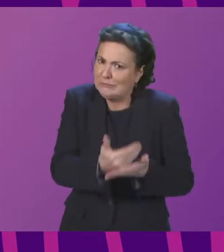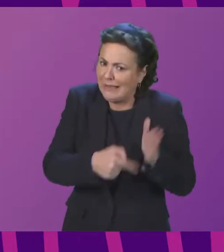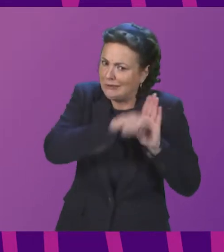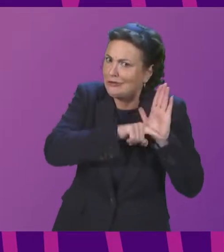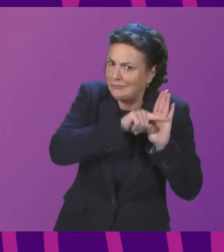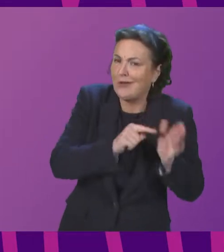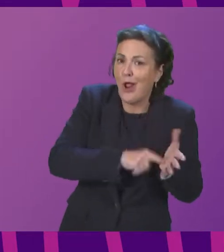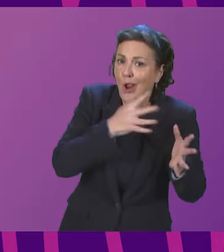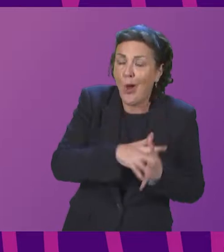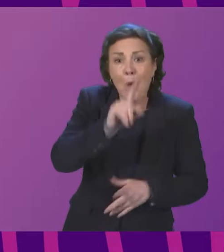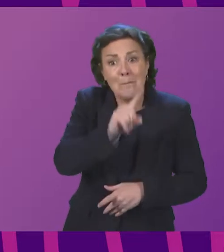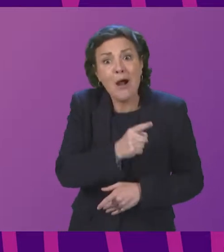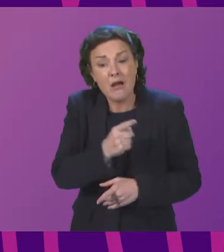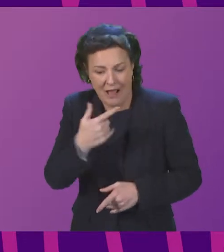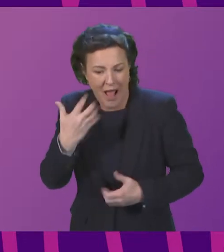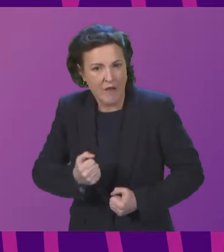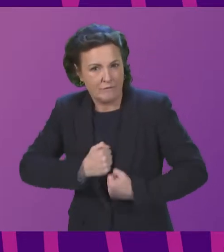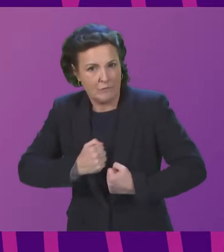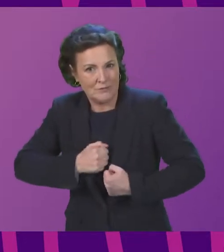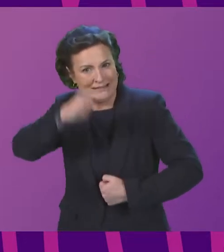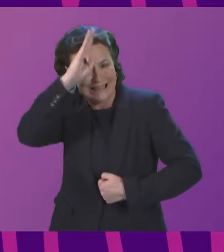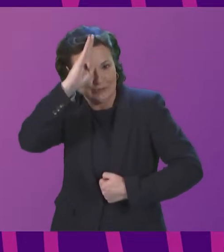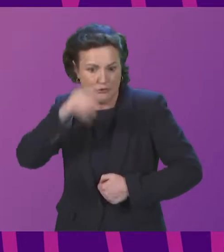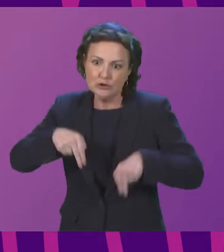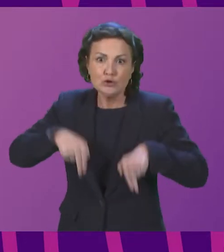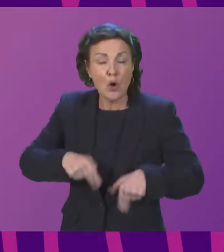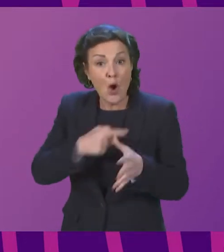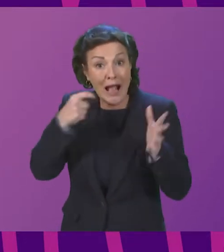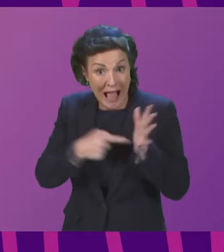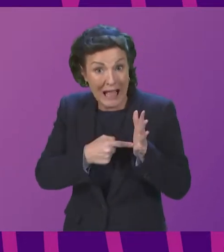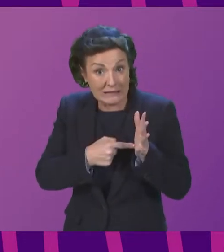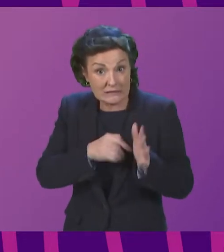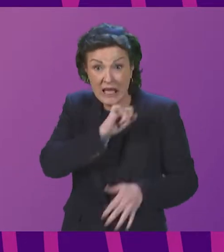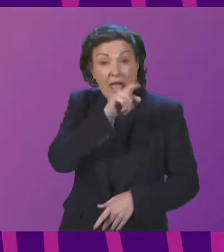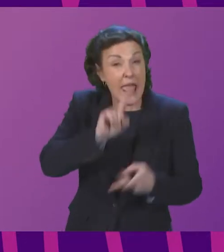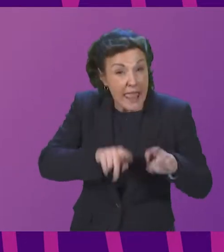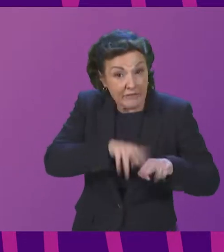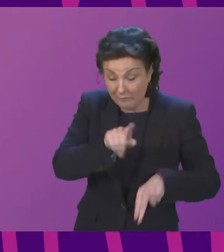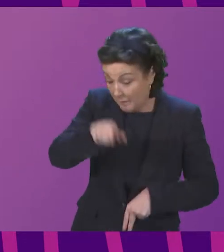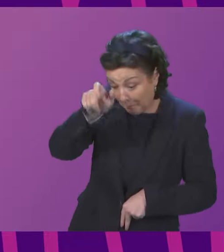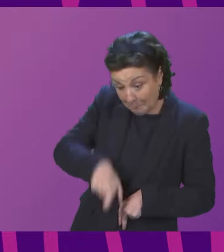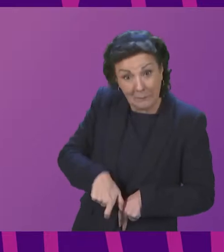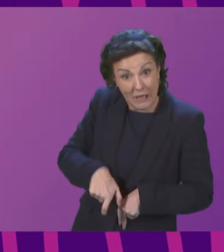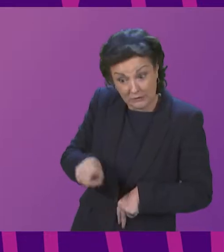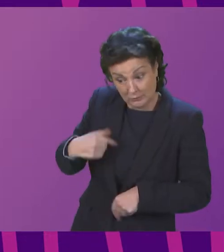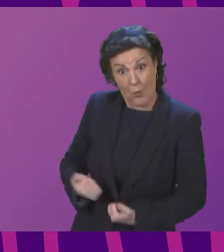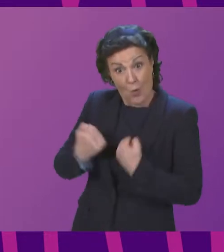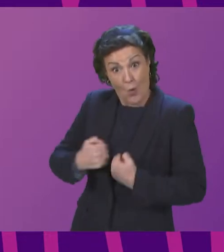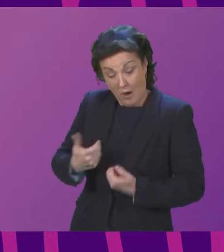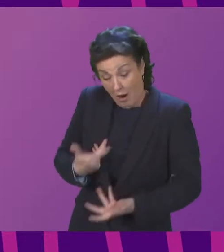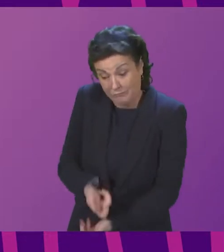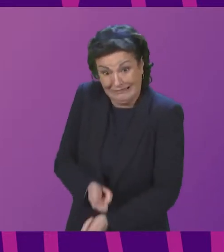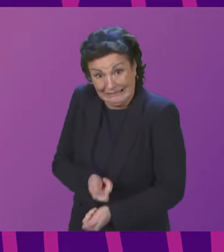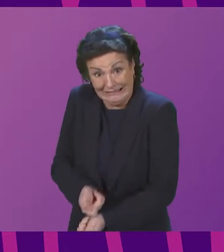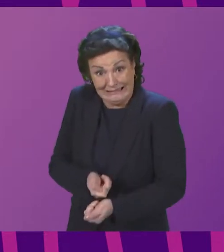dog could be considered dangerous if the test for the offense is met including reasonable apprehension that it will injure a person or an assistance